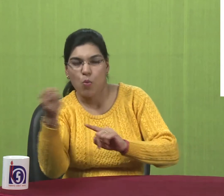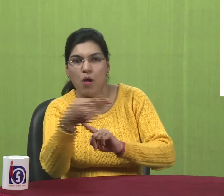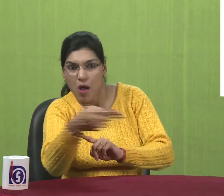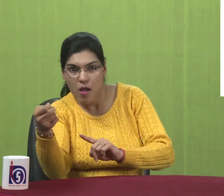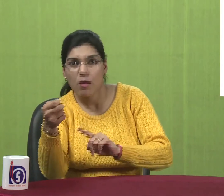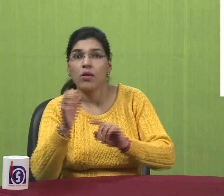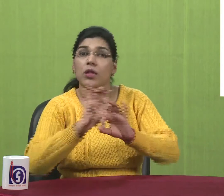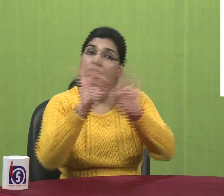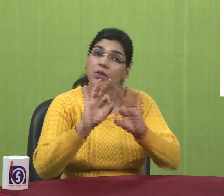Drives.